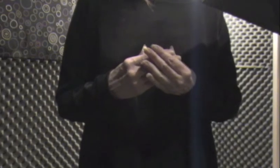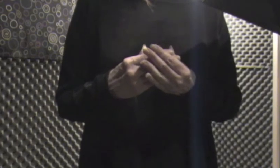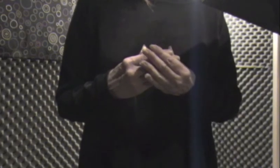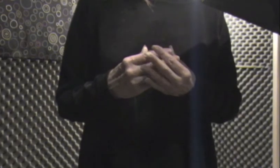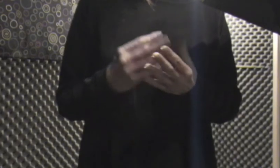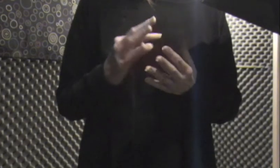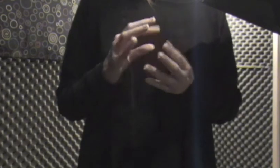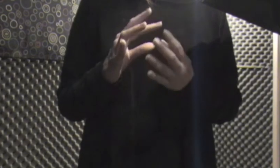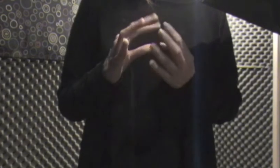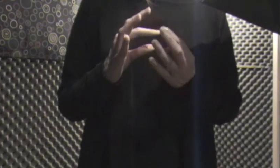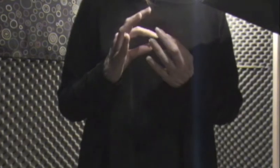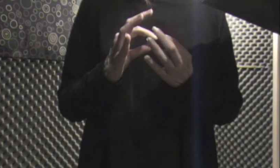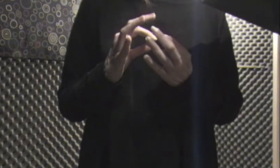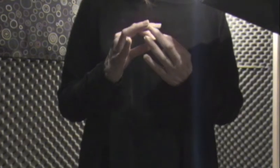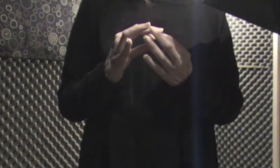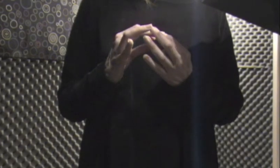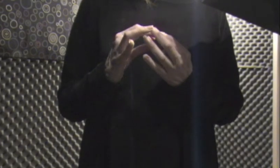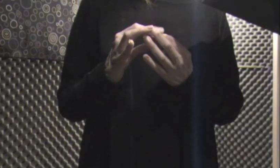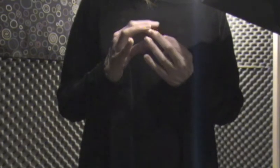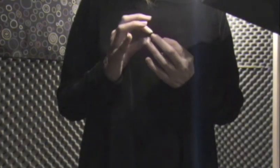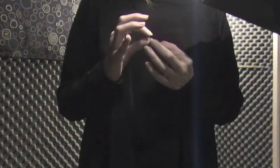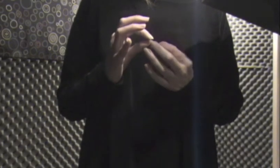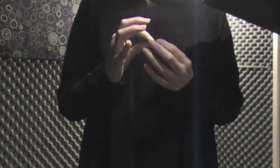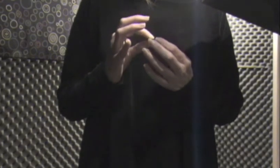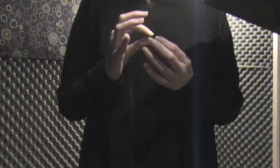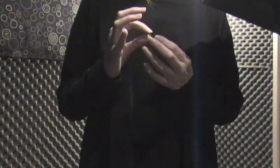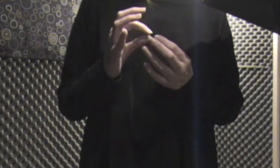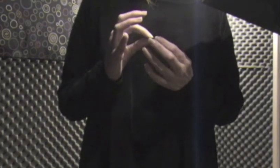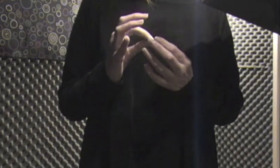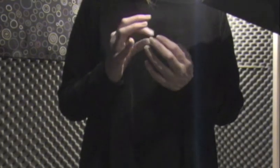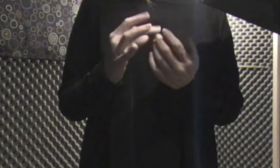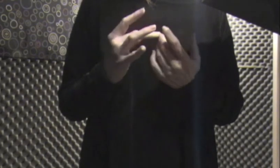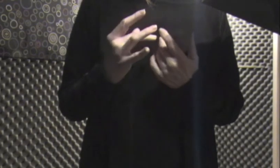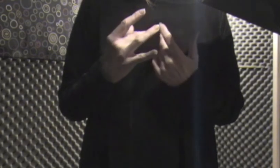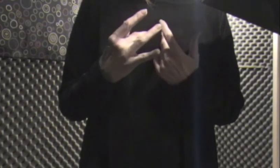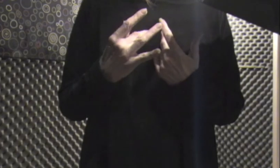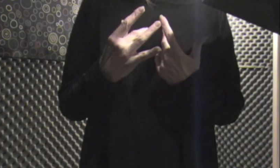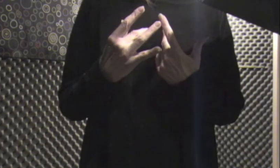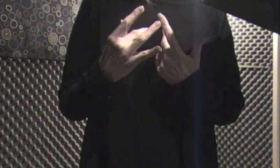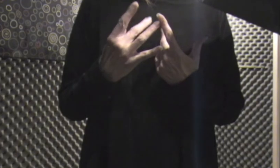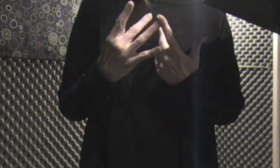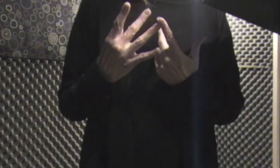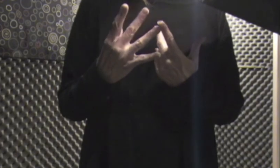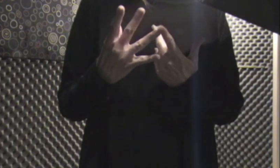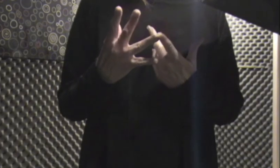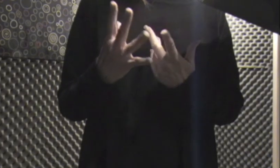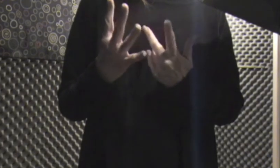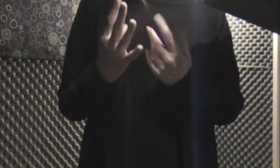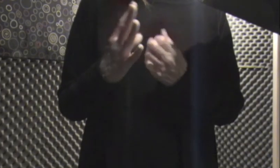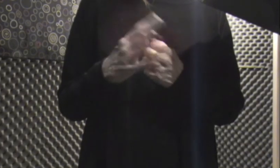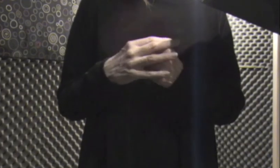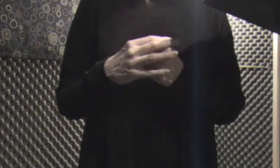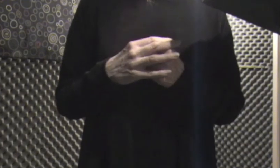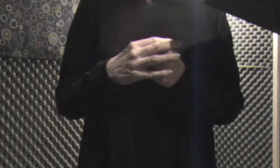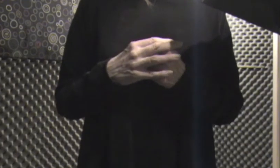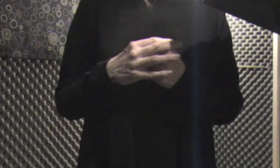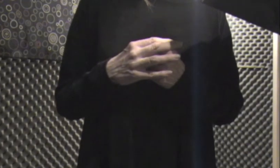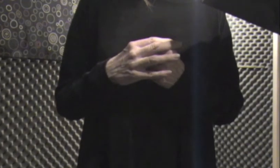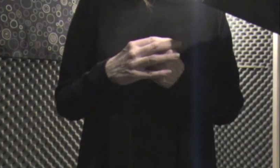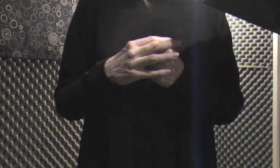her stare She backed away Delicately removing my things Laying them down The last